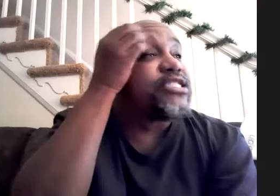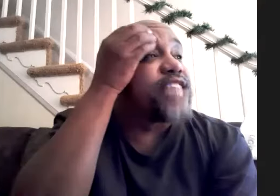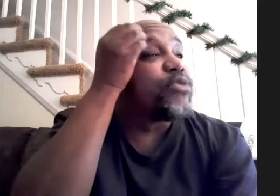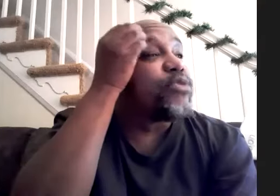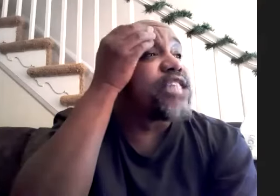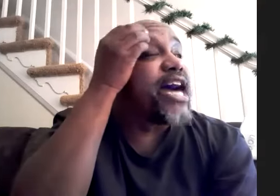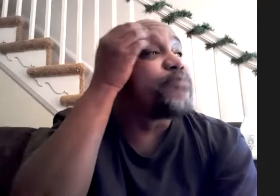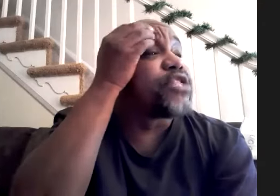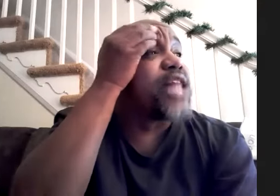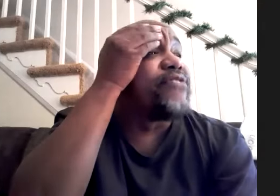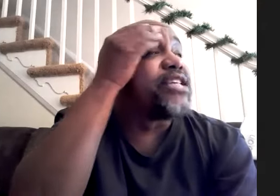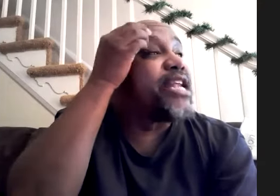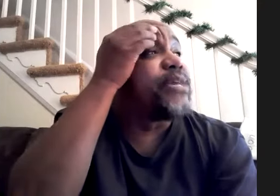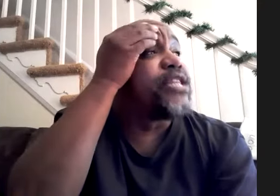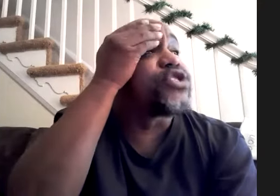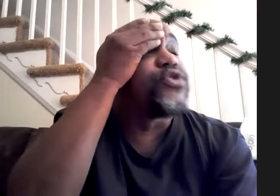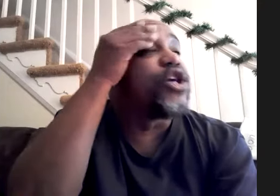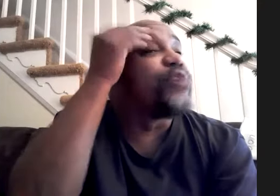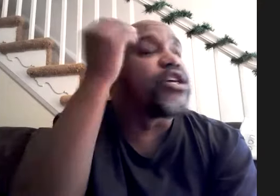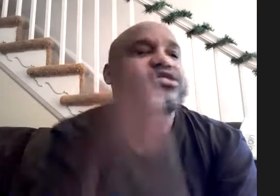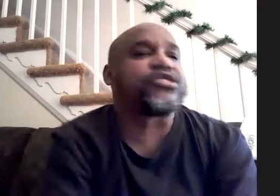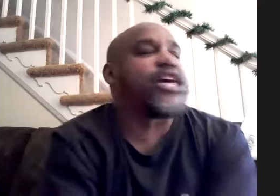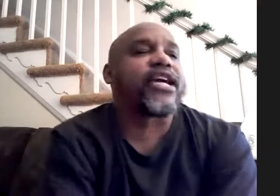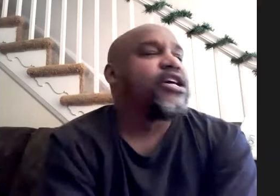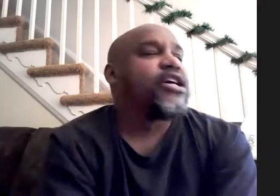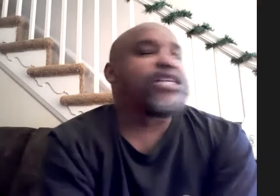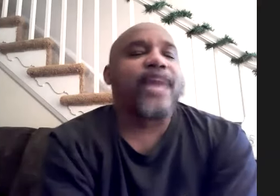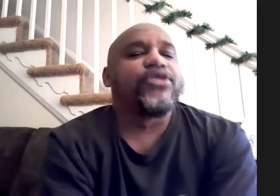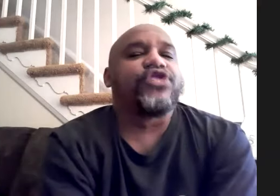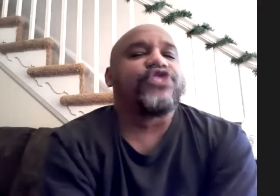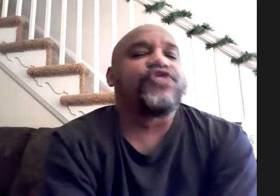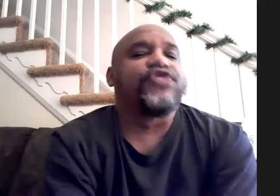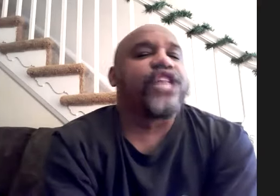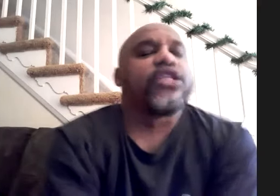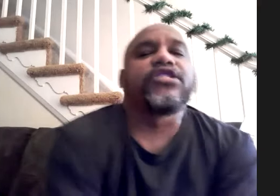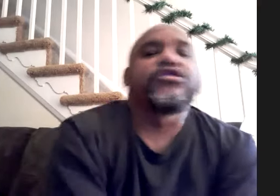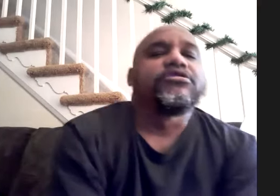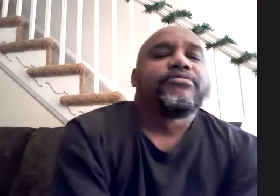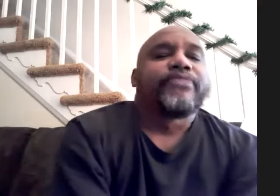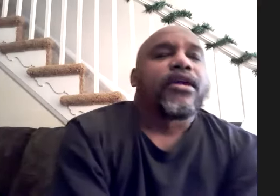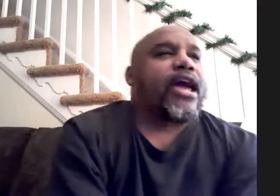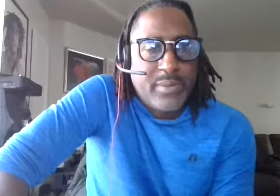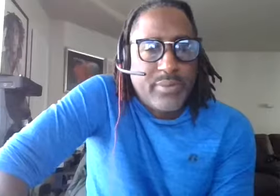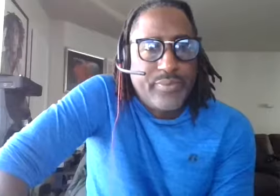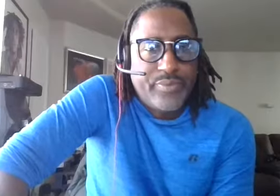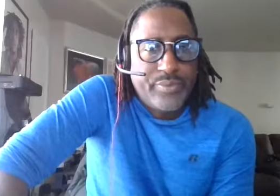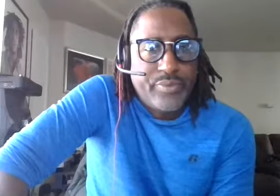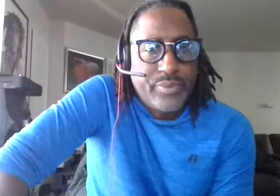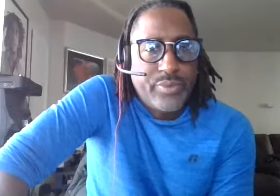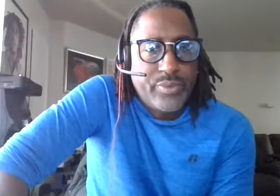jam with these guys both live and in the studio because it's just like the chemistry is ridiculous and then on top of that we're